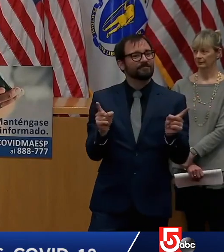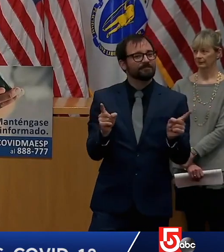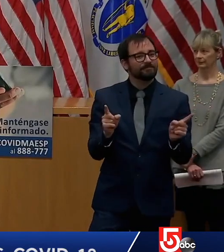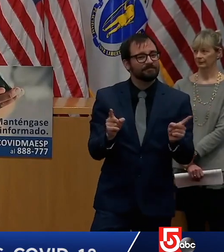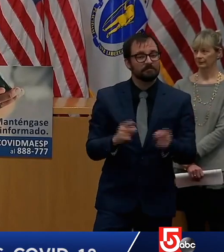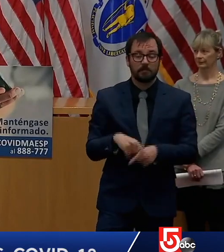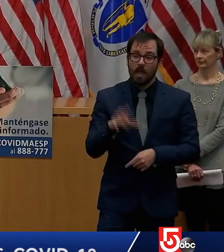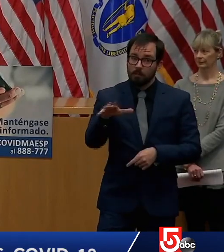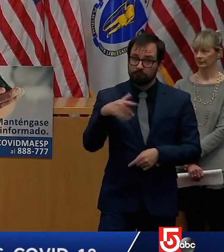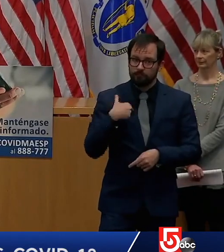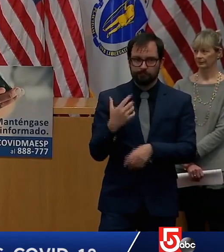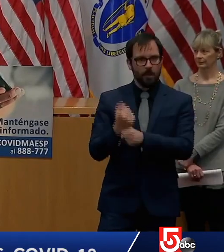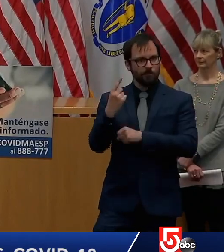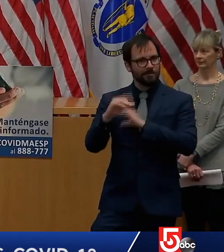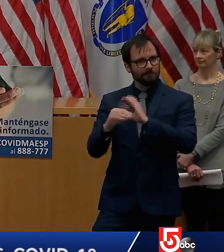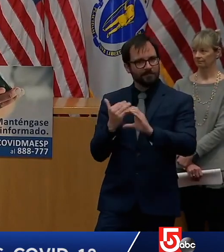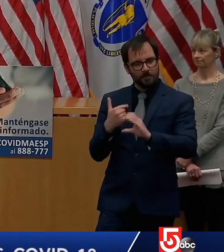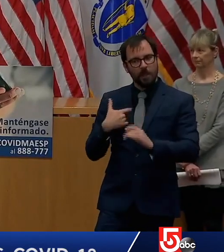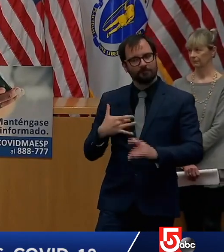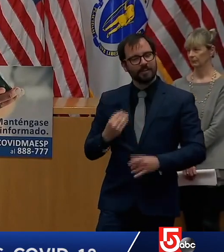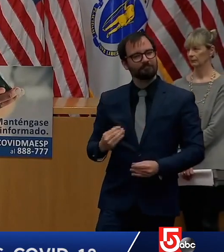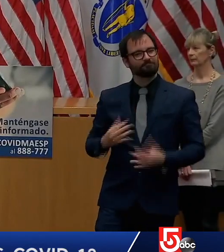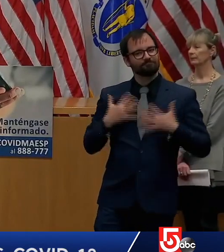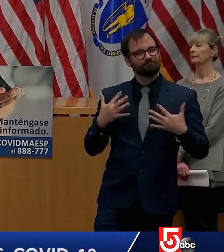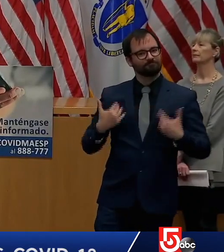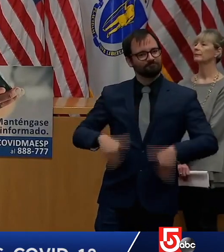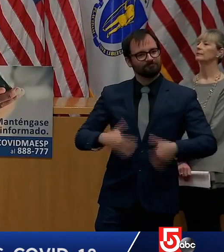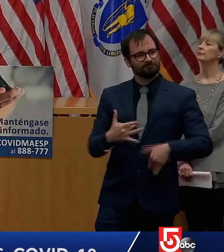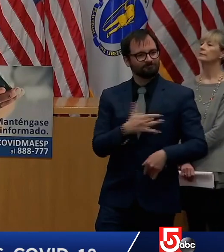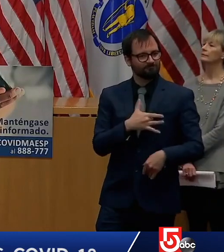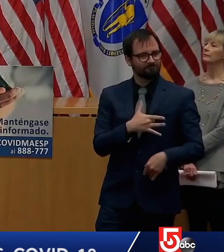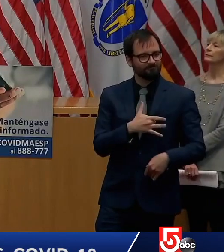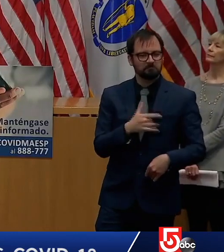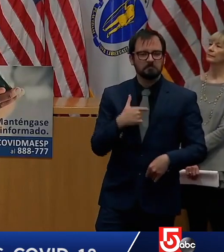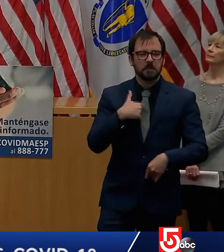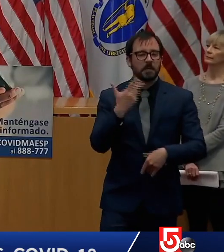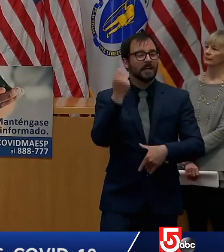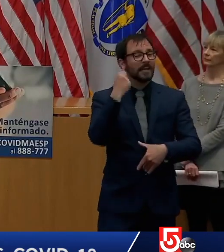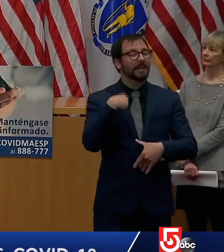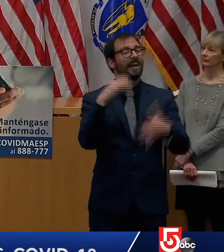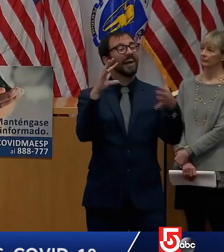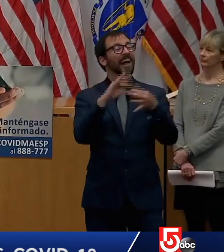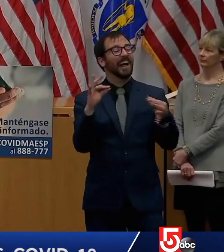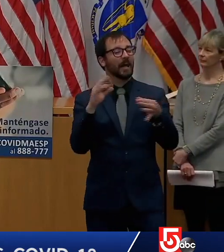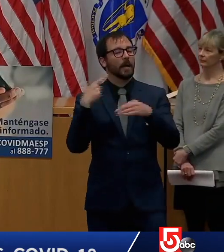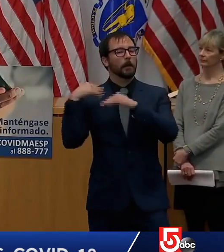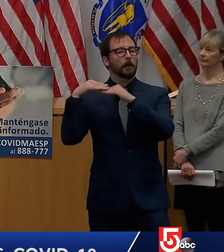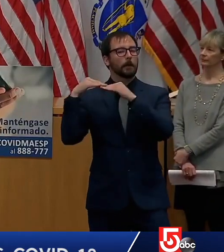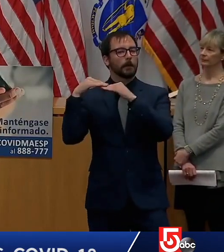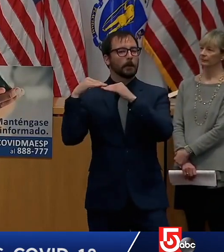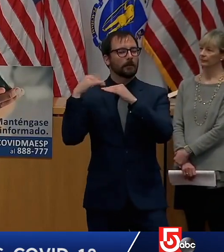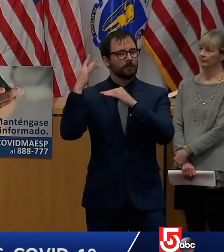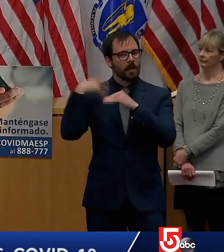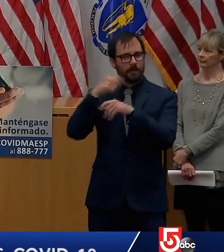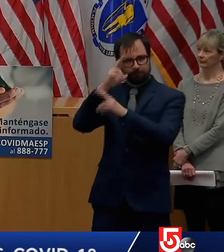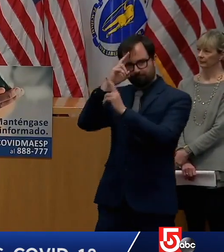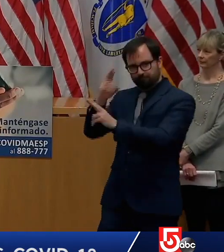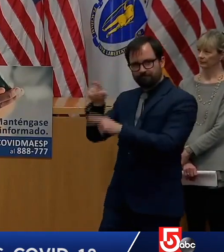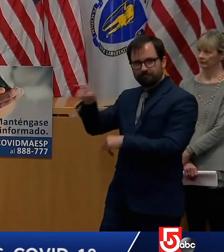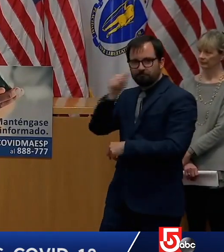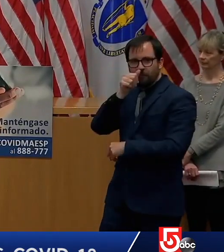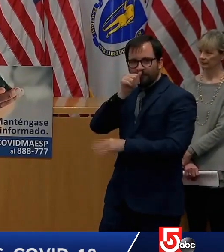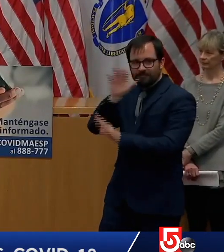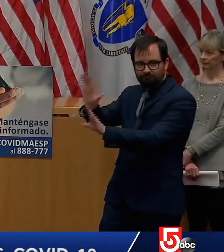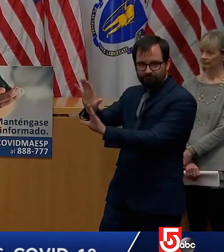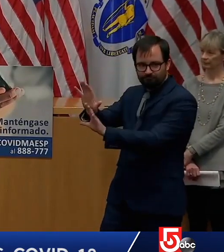that i'm going to keep some of the details vague so it remains anonymous but i want to share a little bit of what it said